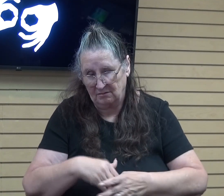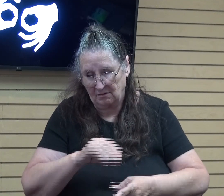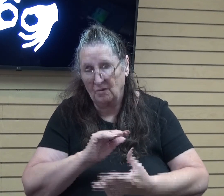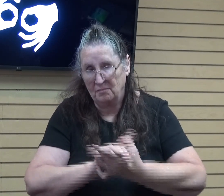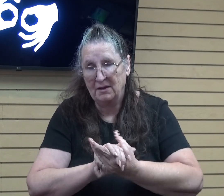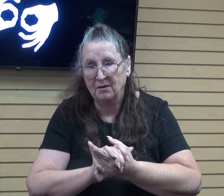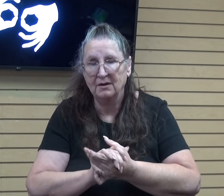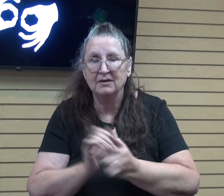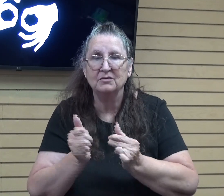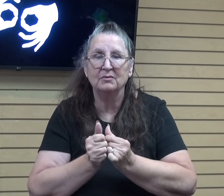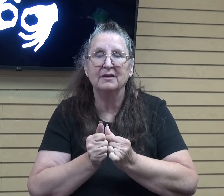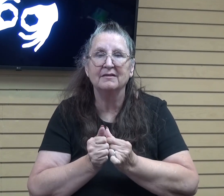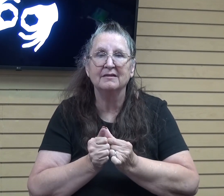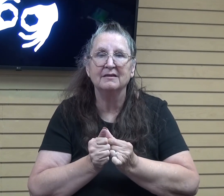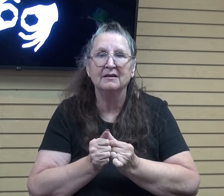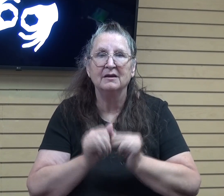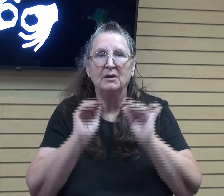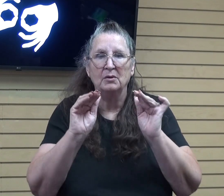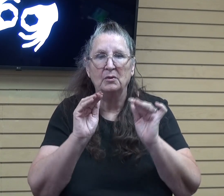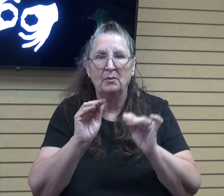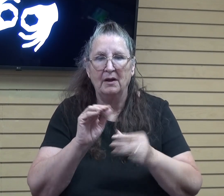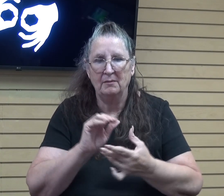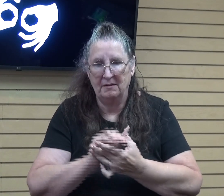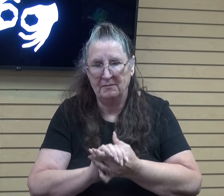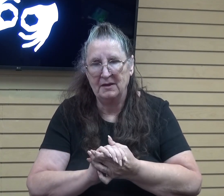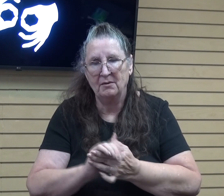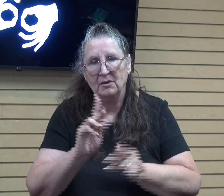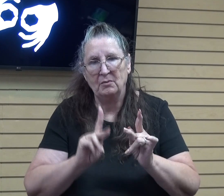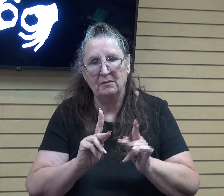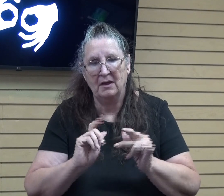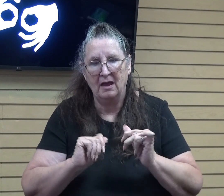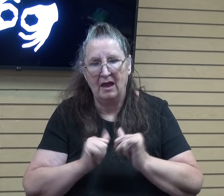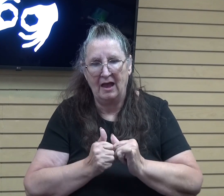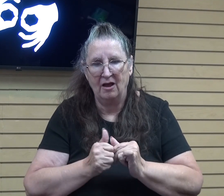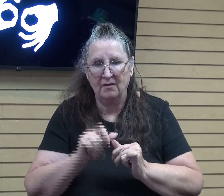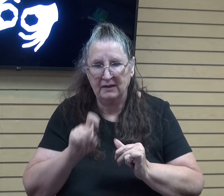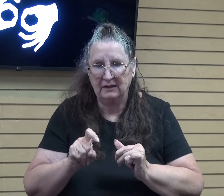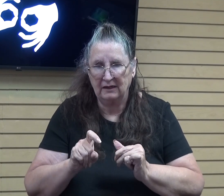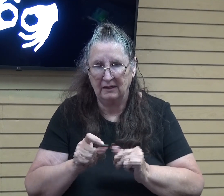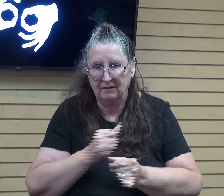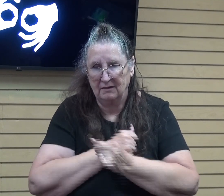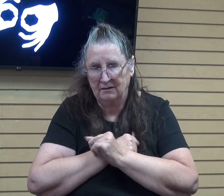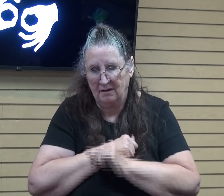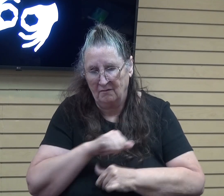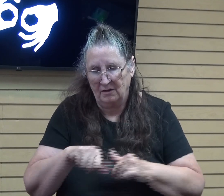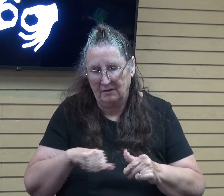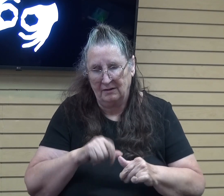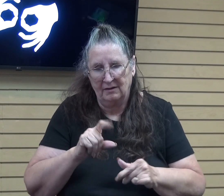verse to remind married people of how they should love each other. But we can't do that